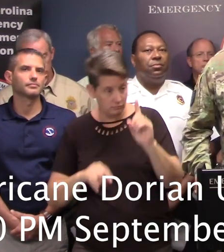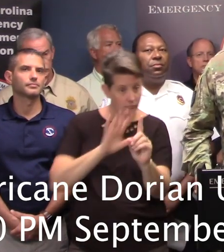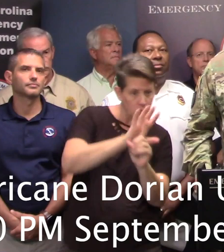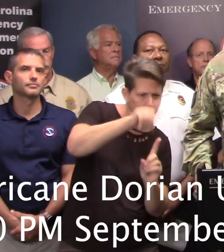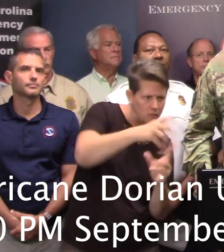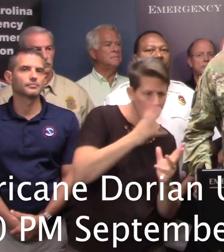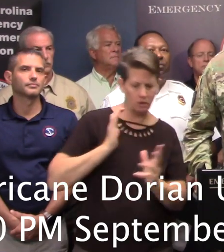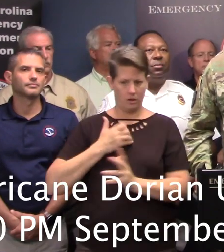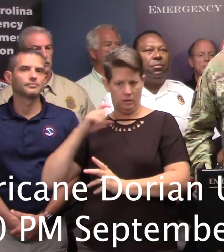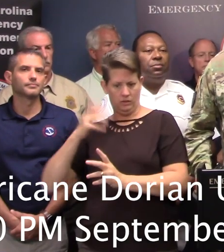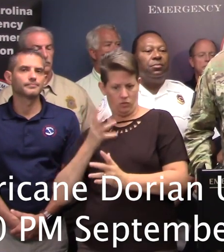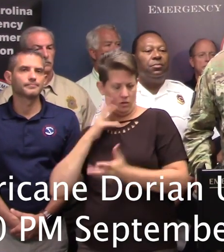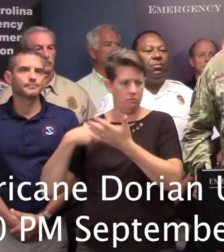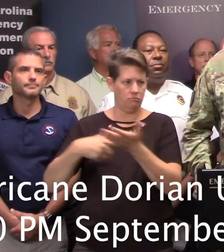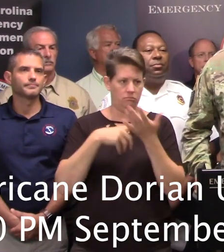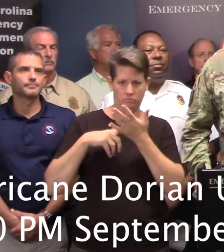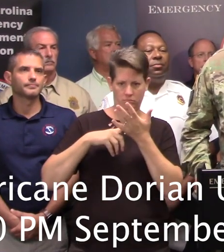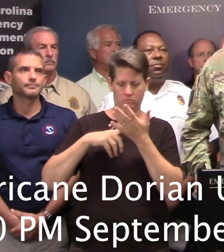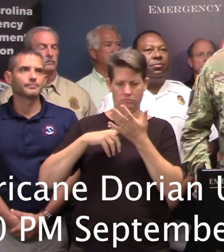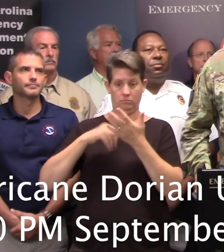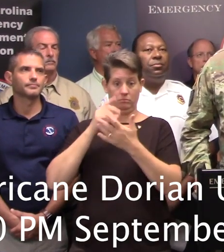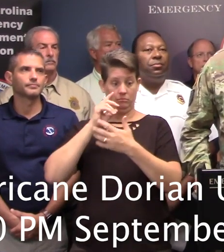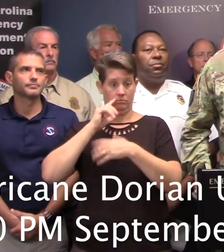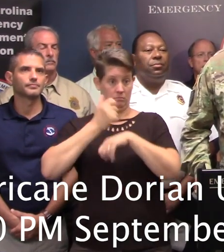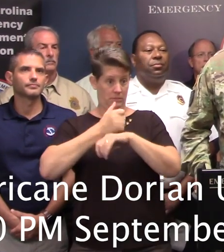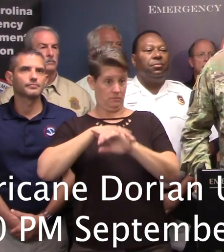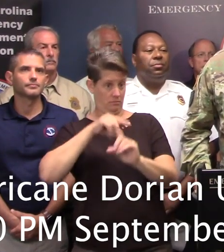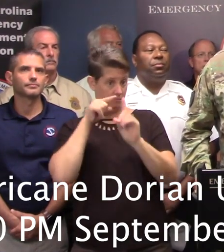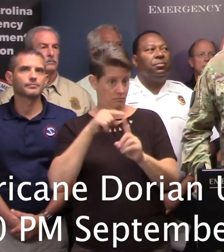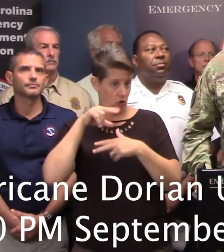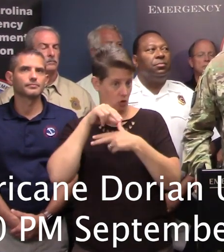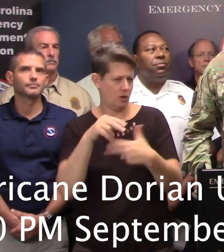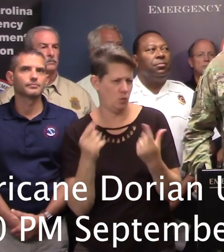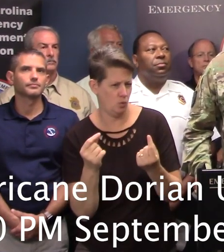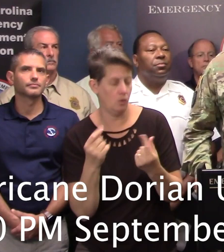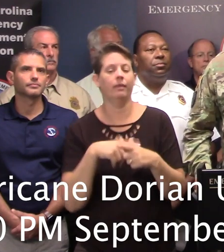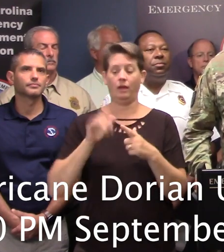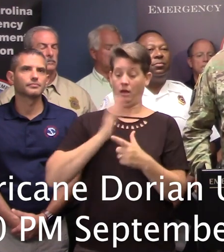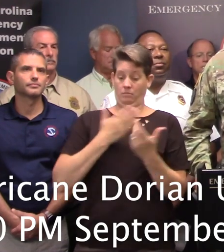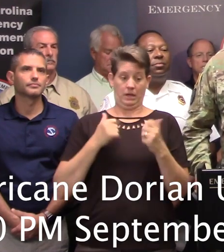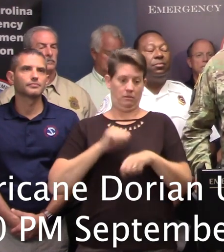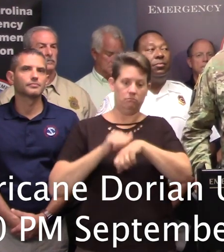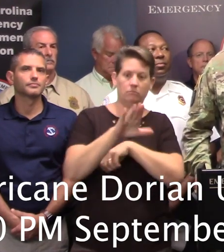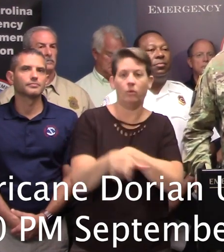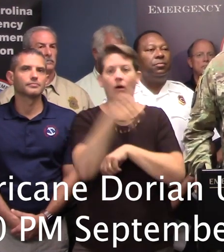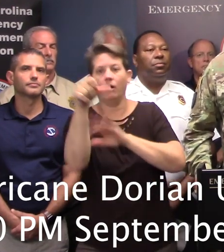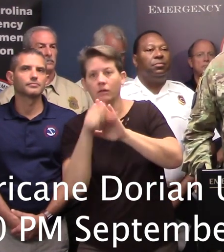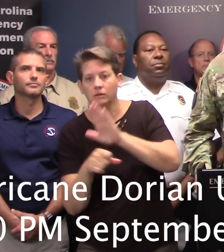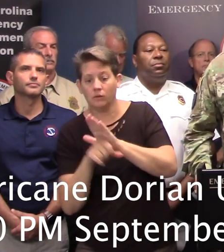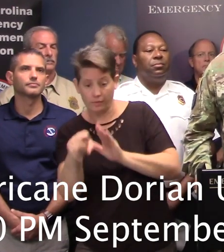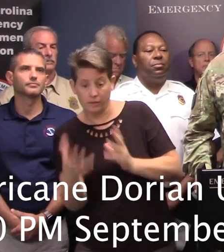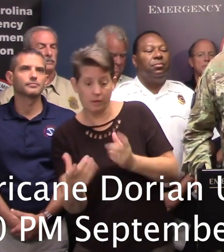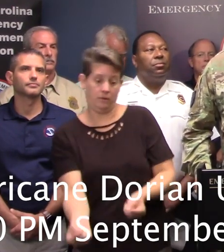may be, what ours may be. And based on the storm, we may have resources that go to help other states. We may, in turn, have